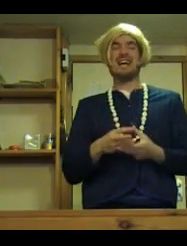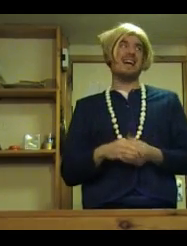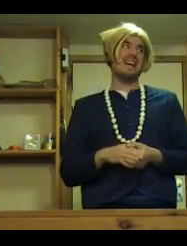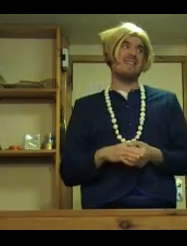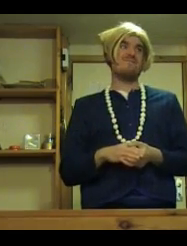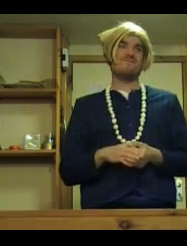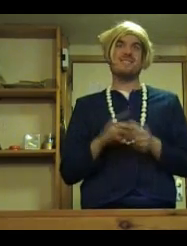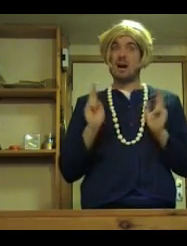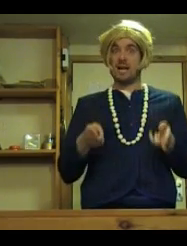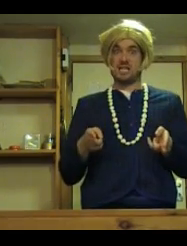Yeah. Died.